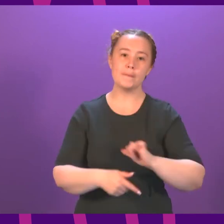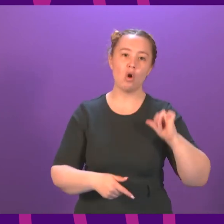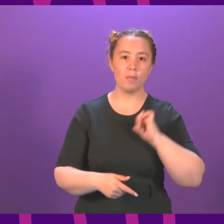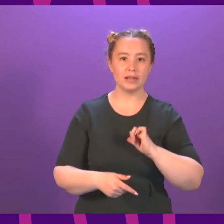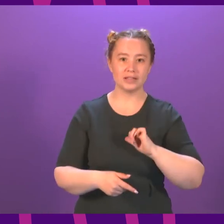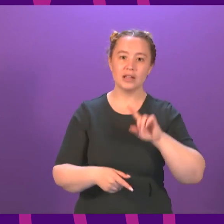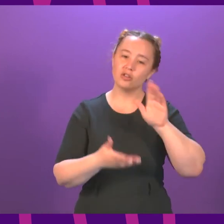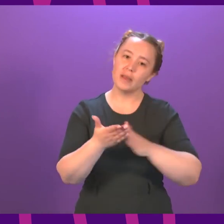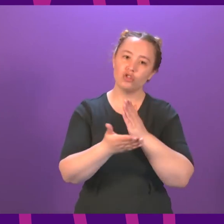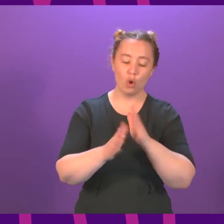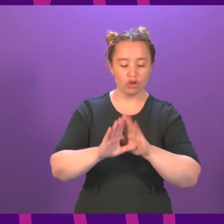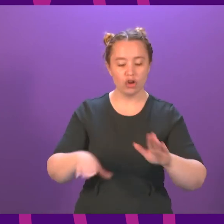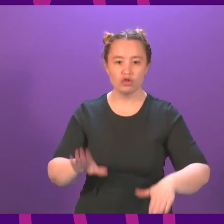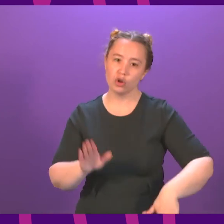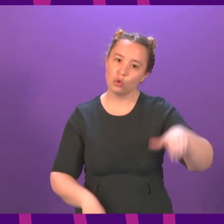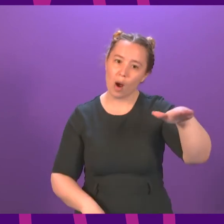happy and loved.